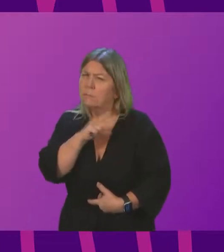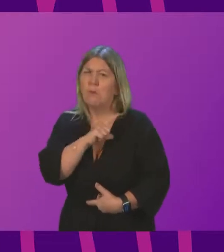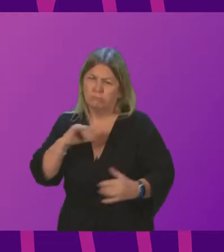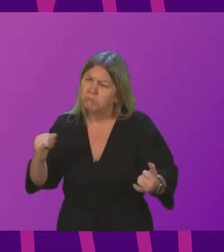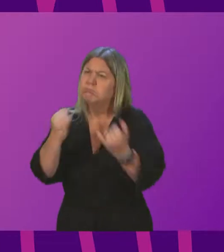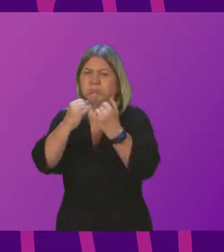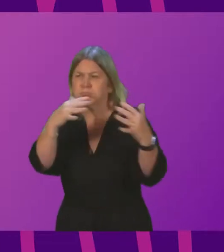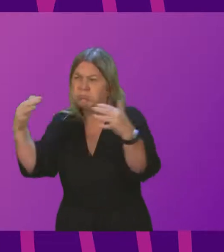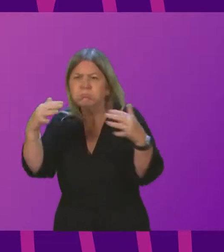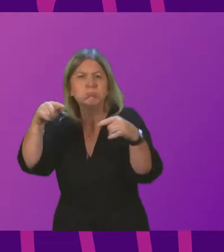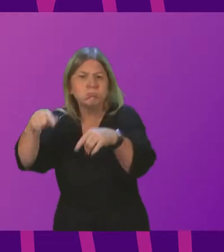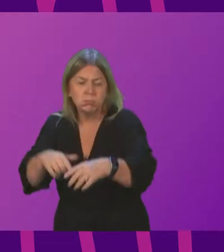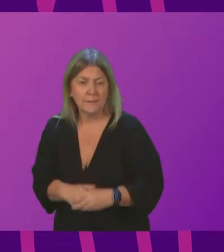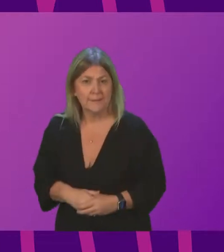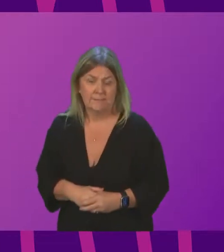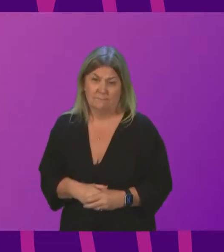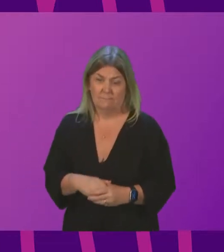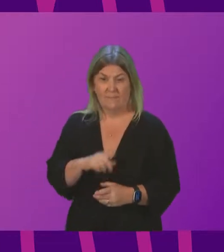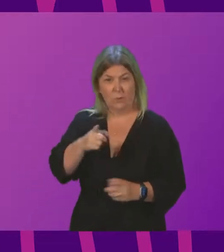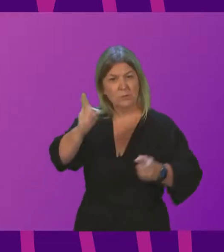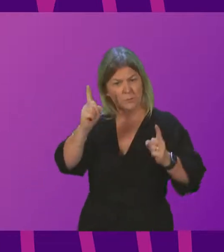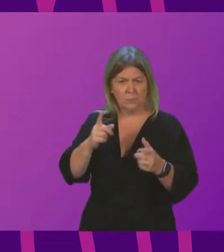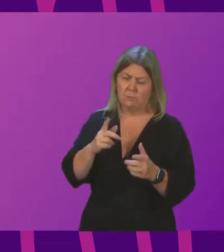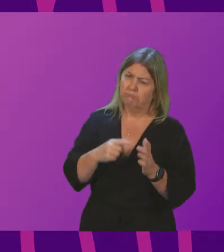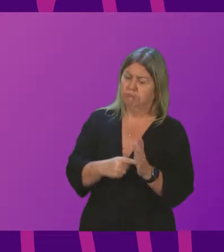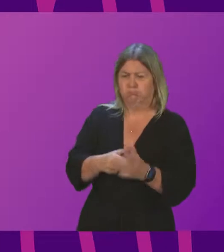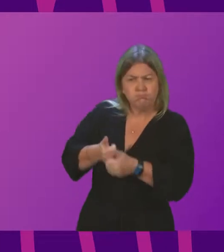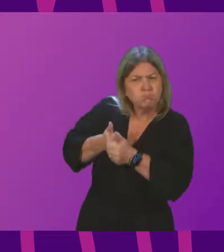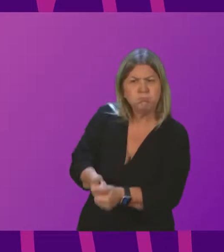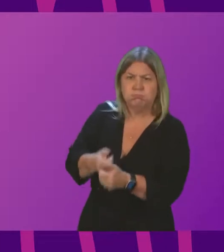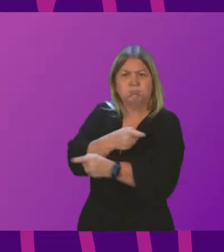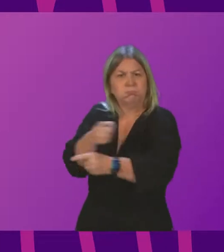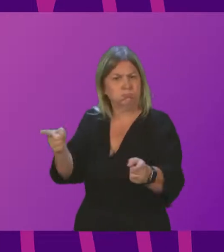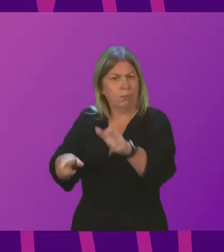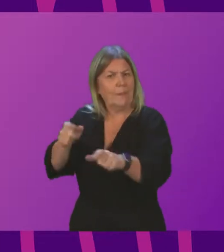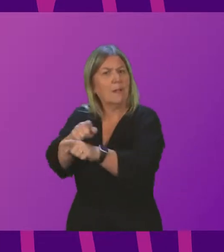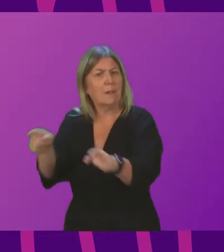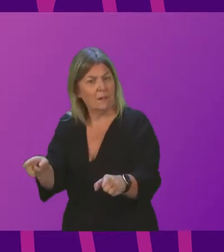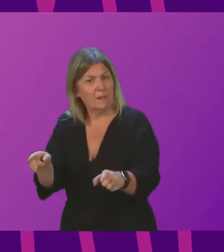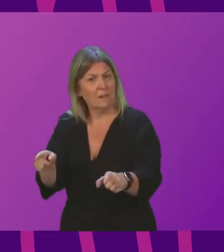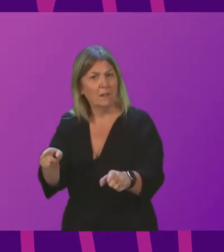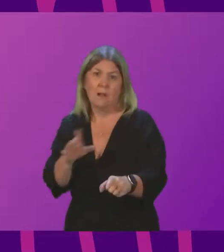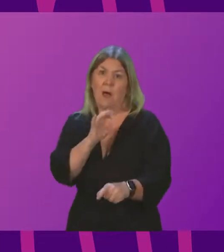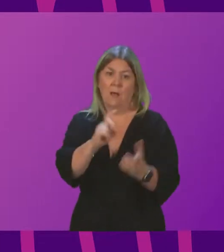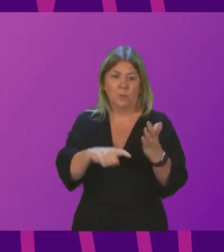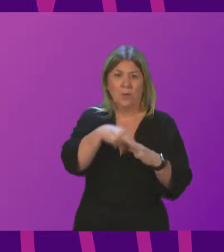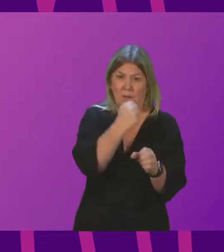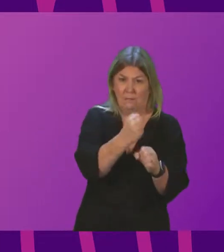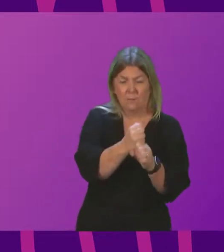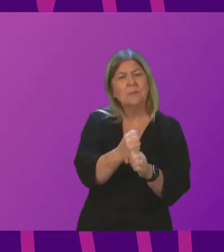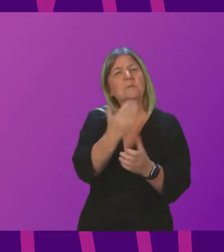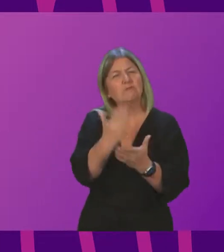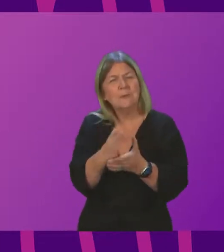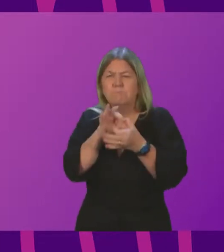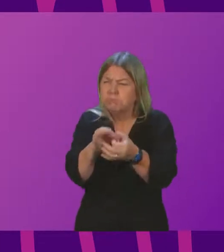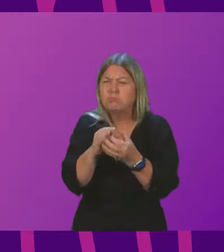downturn. Will the First Minister express our solidarity with the plight of the people of Afghanistan and call on the UK Government to work quickly with the UN to come to their aid?